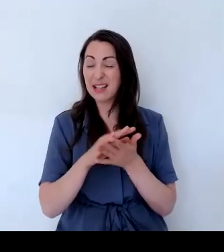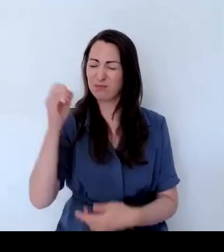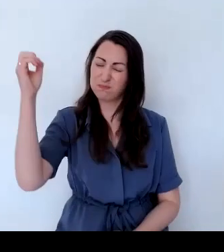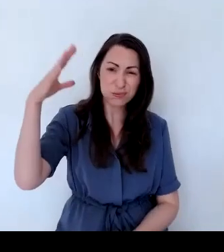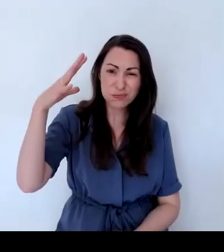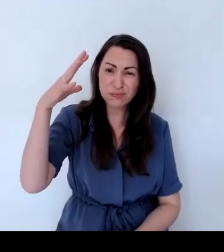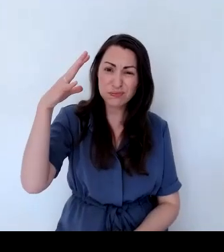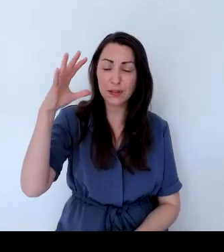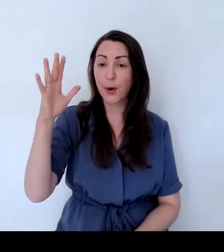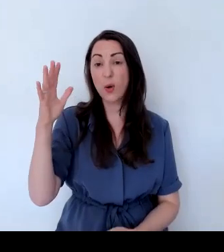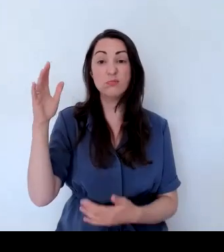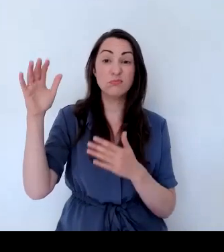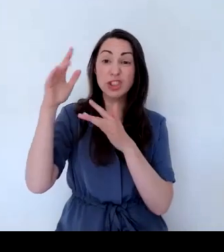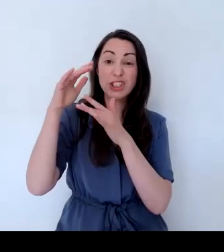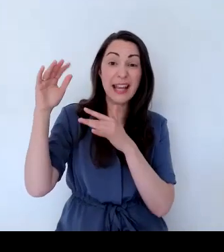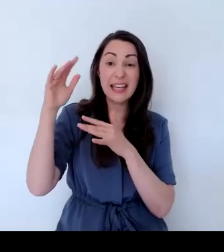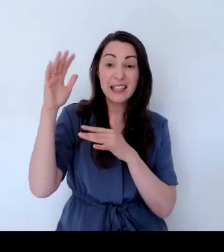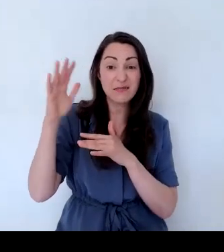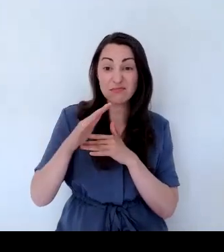garden if you've got a small patch.